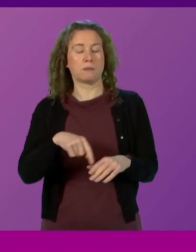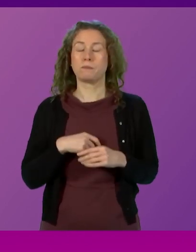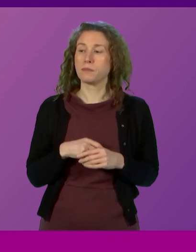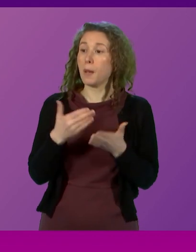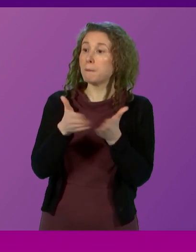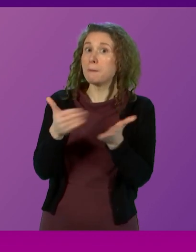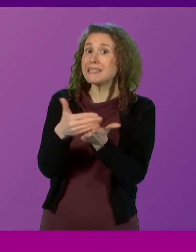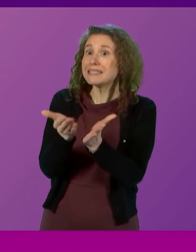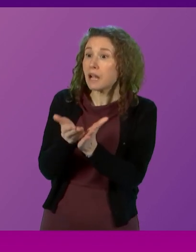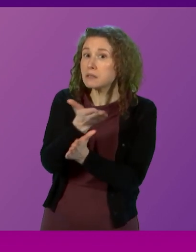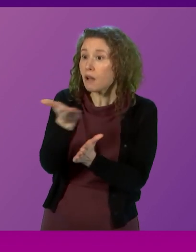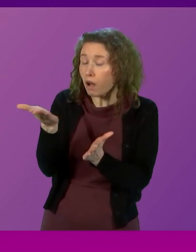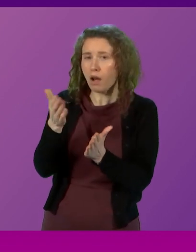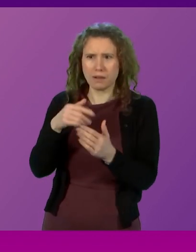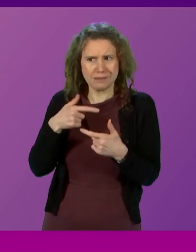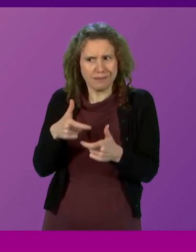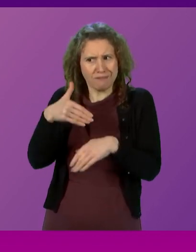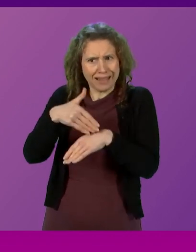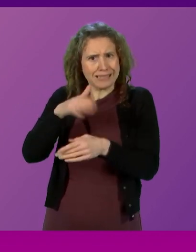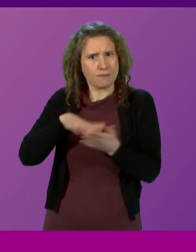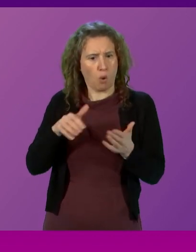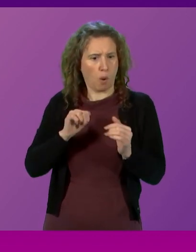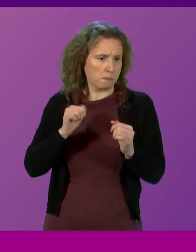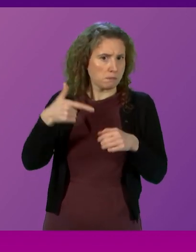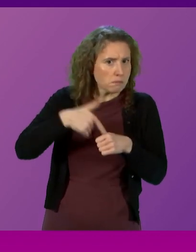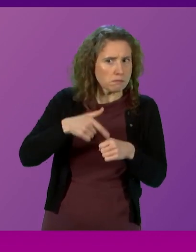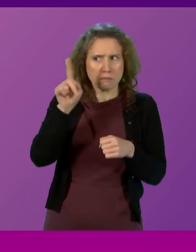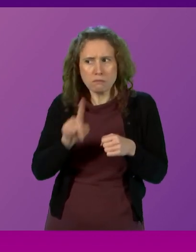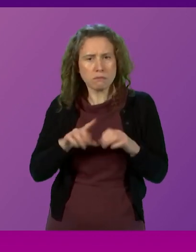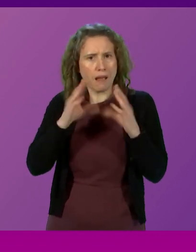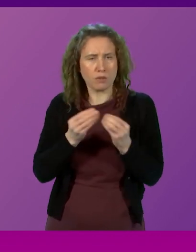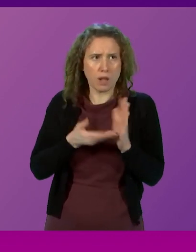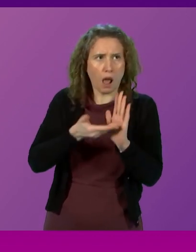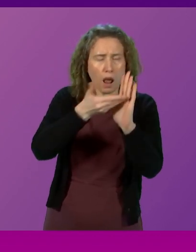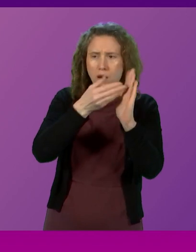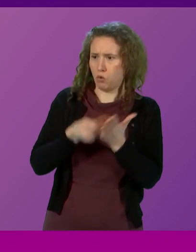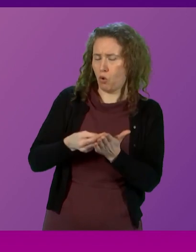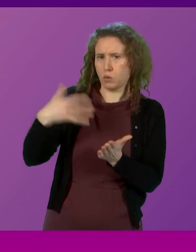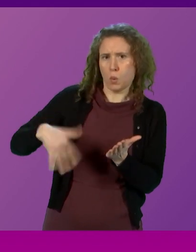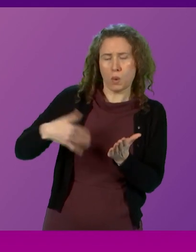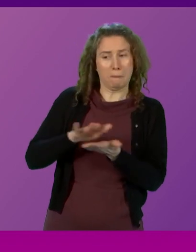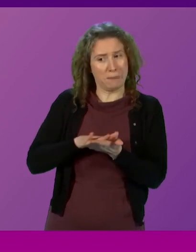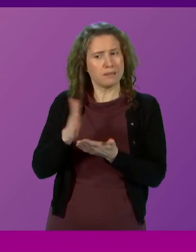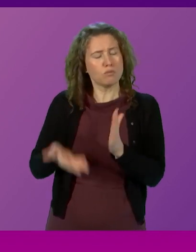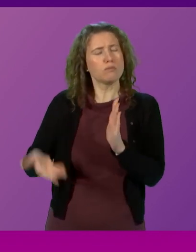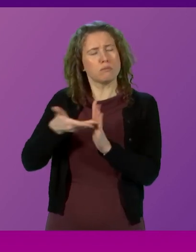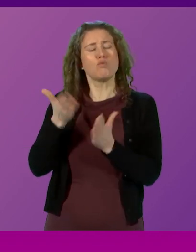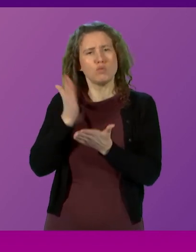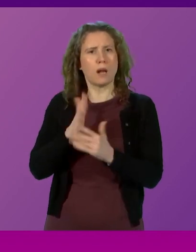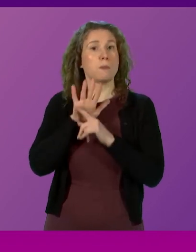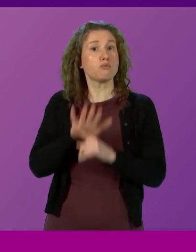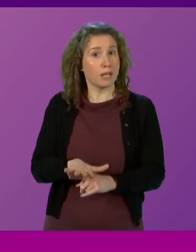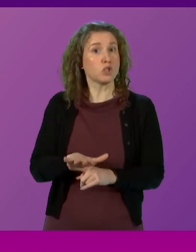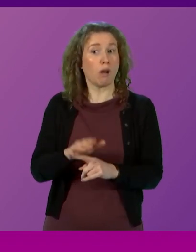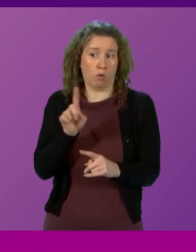is not in any way immune from the rising costs of energy and inflation, placing additional real pressures on the